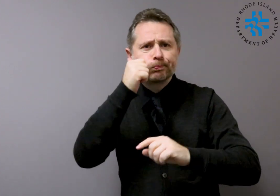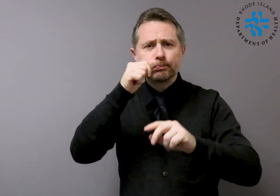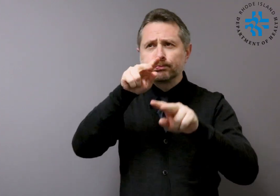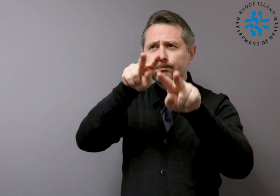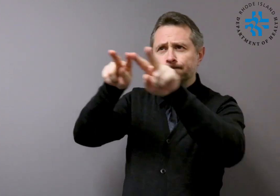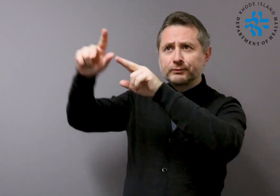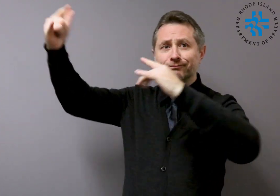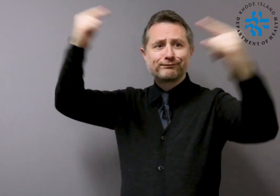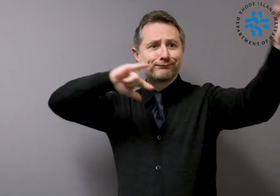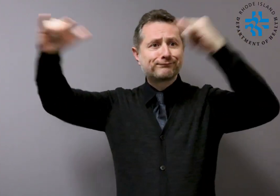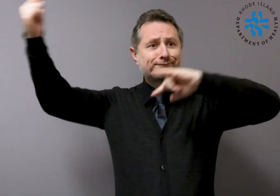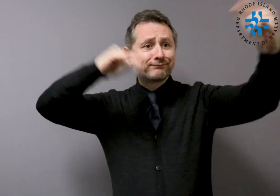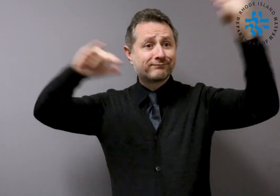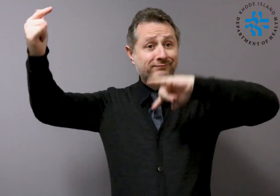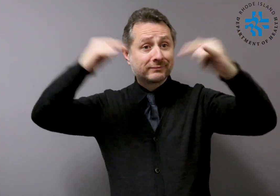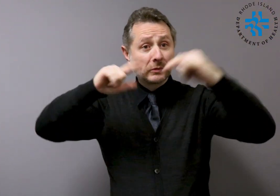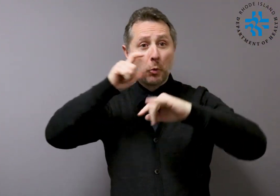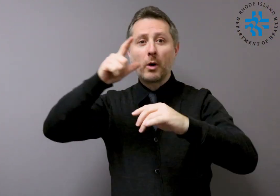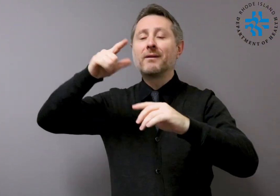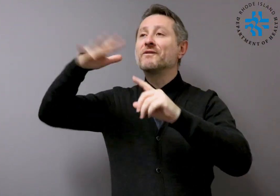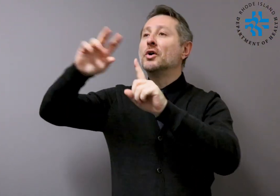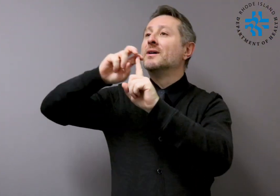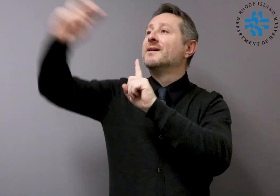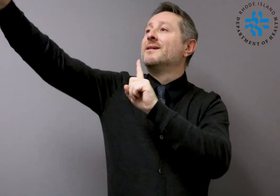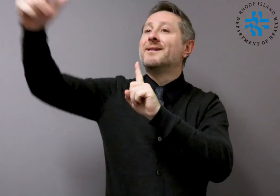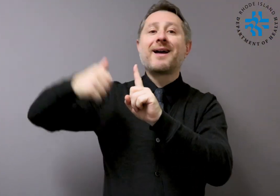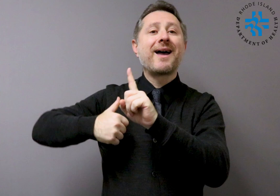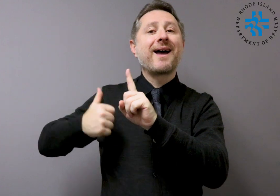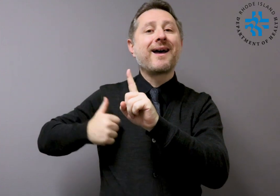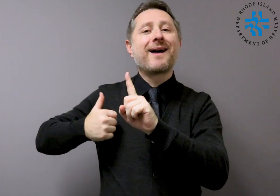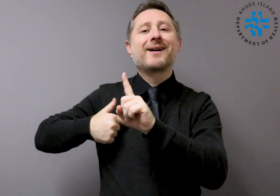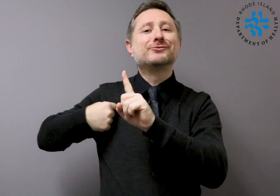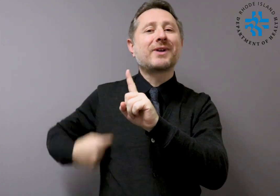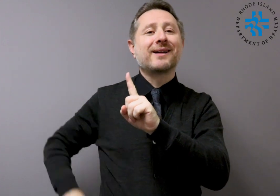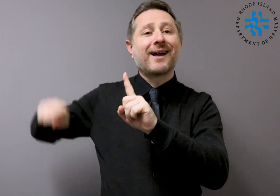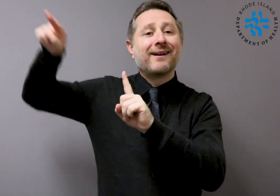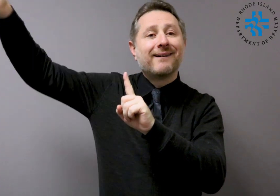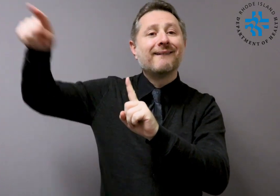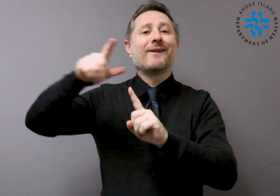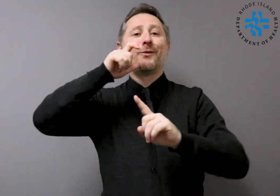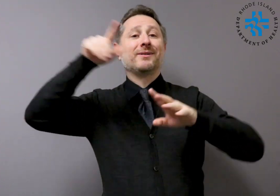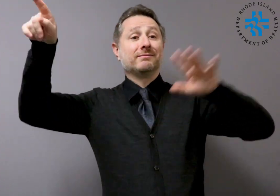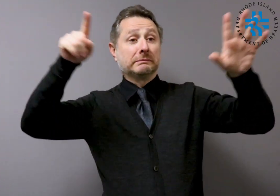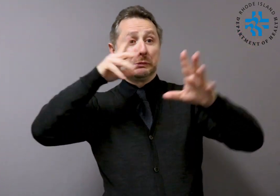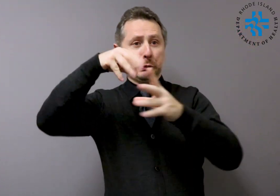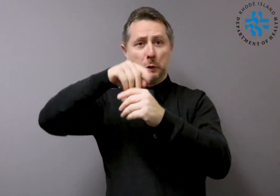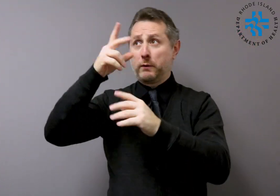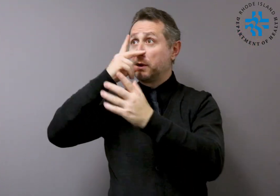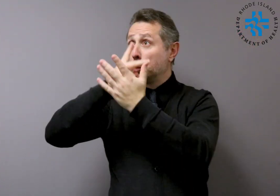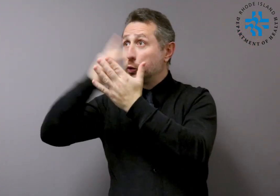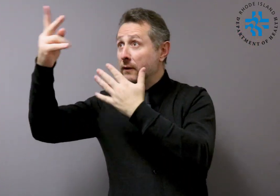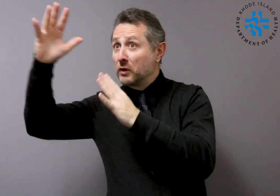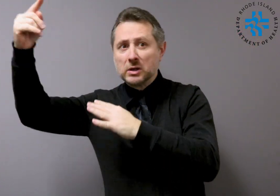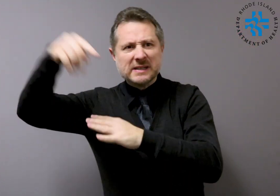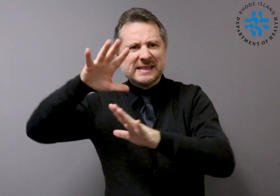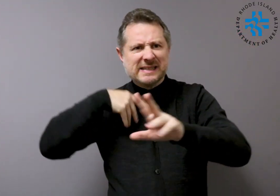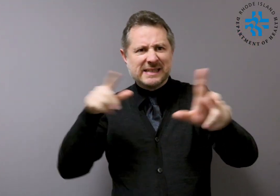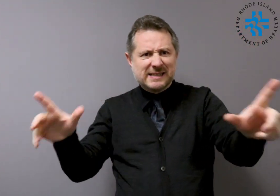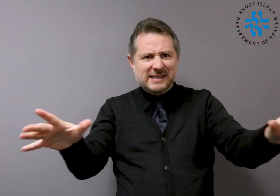one of 11 U.S. airports designated to receive and screen travelers. People returning from Hubei